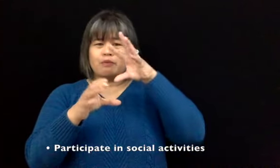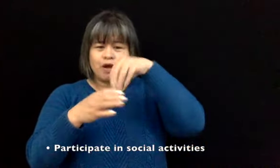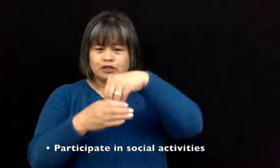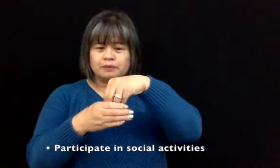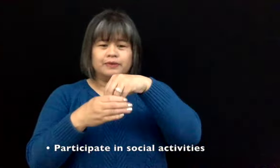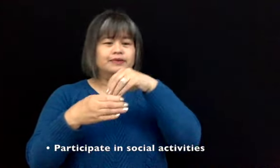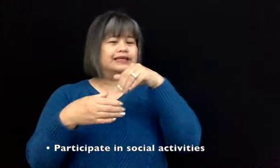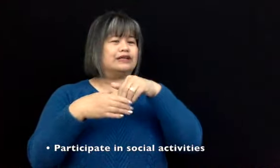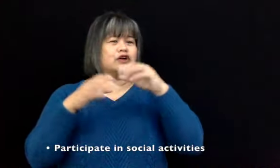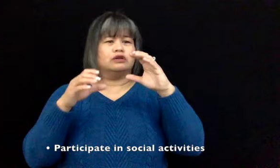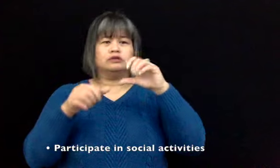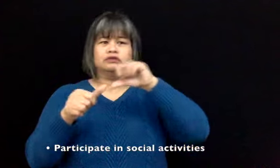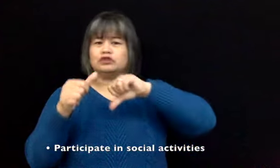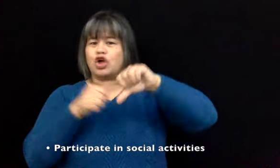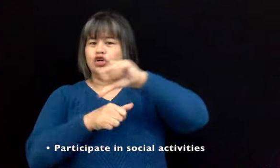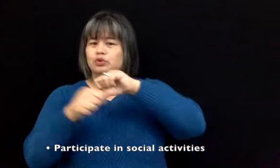participate in social activities,